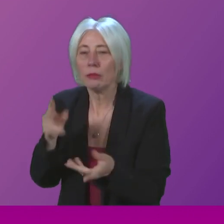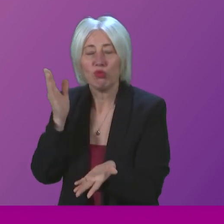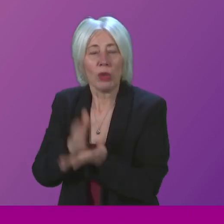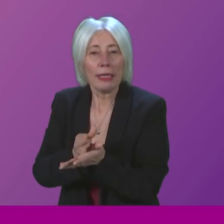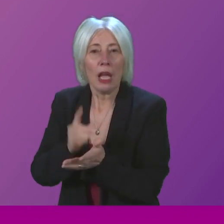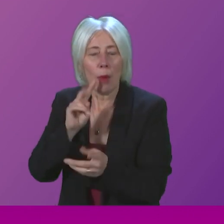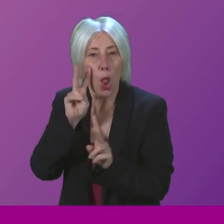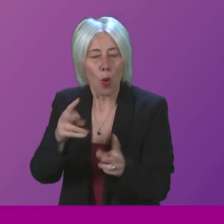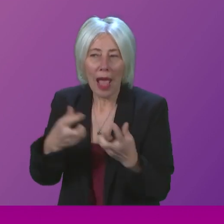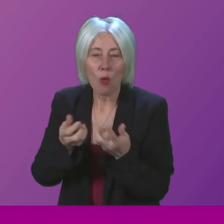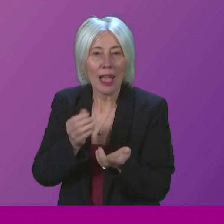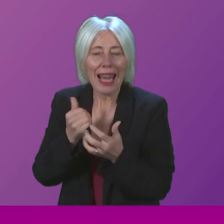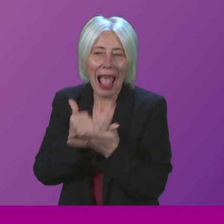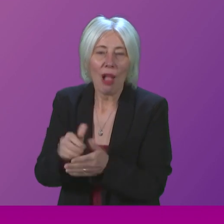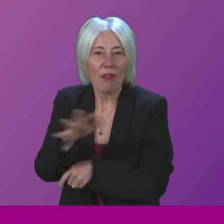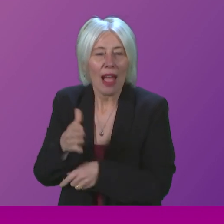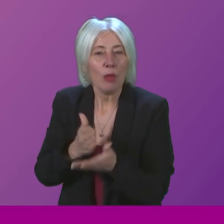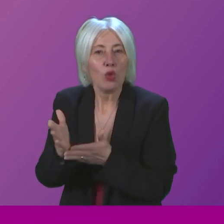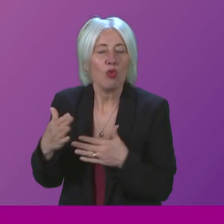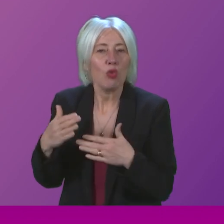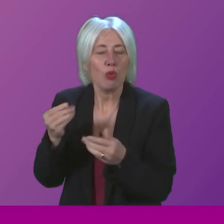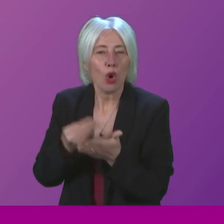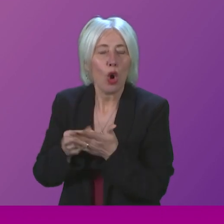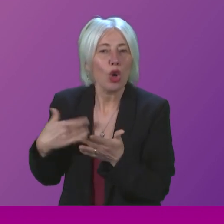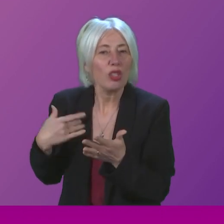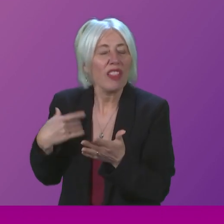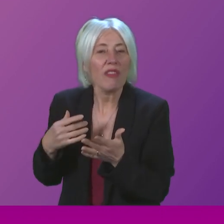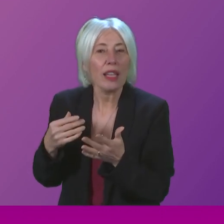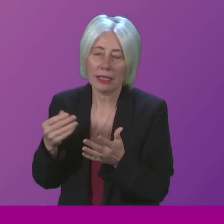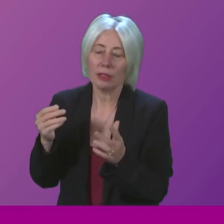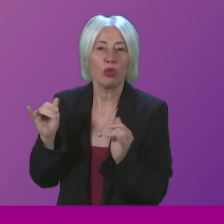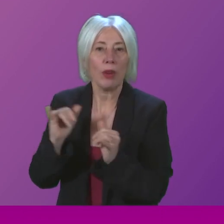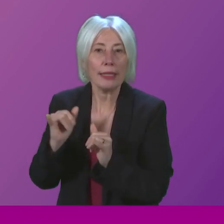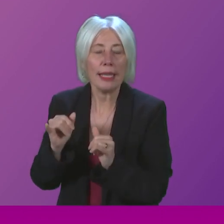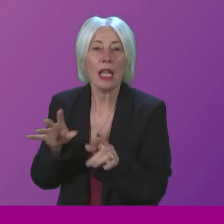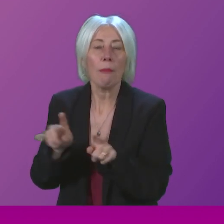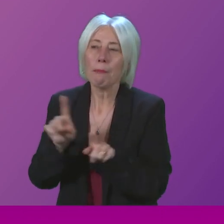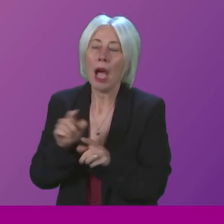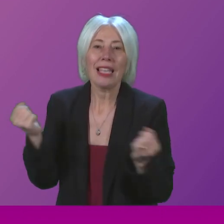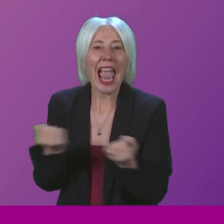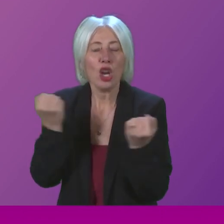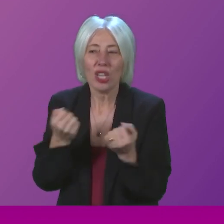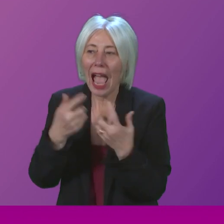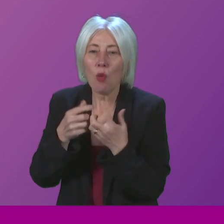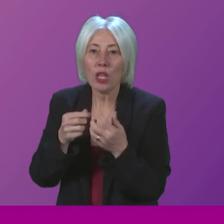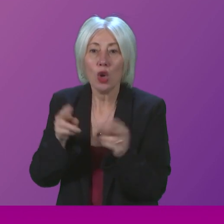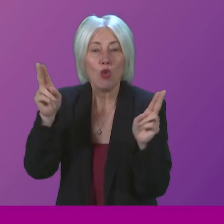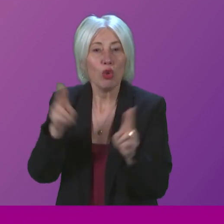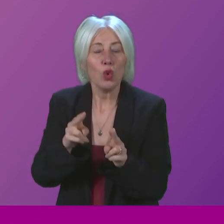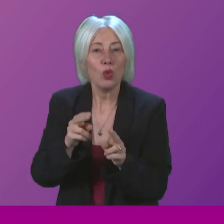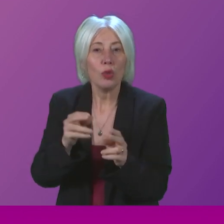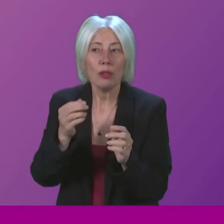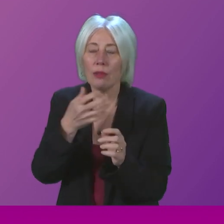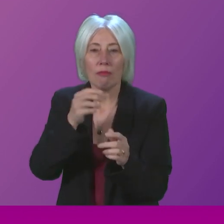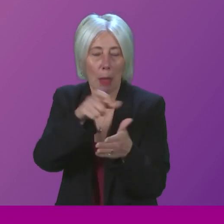families through the cost of living crisis, but investment in efficiency upgrades will reduce their heating bills and energy use in the long run.